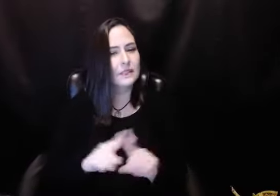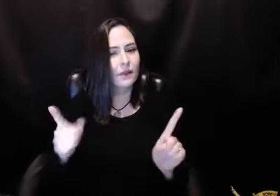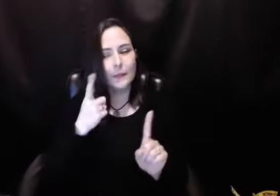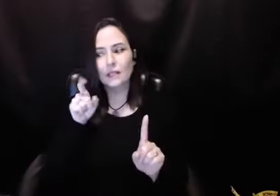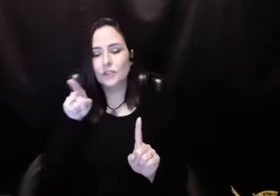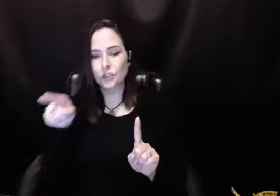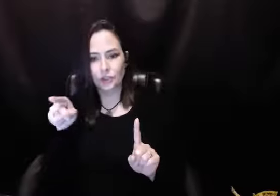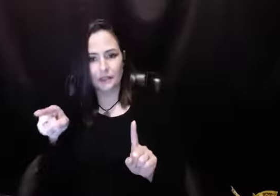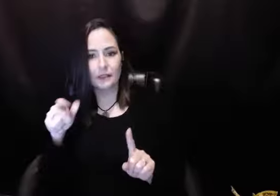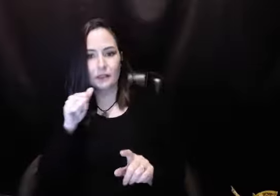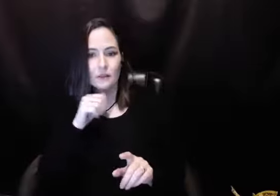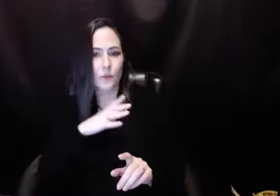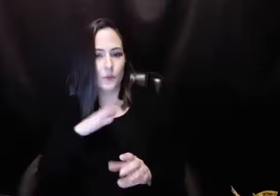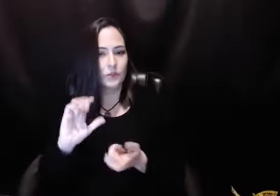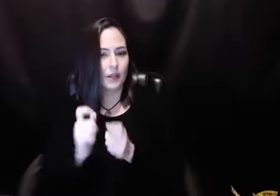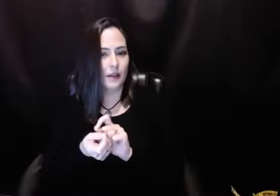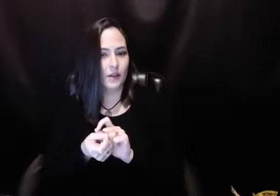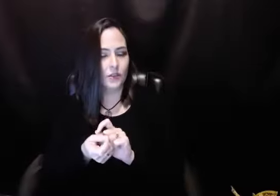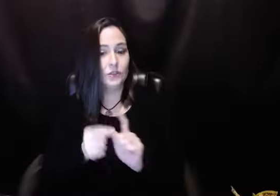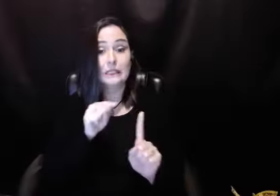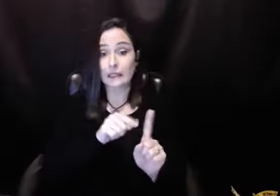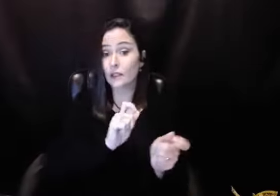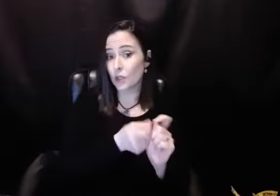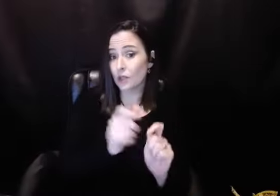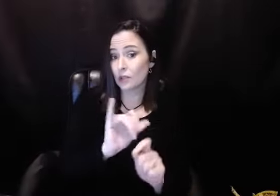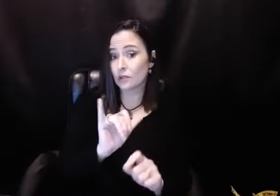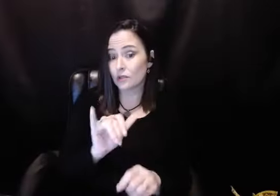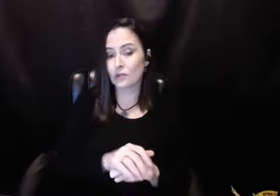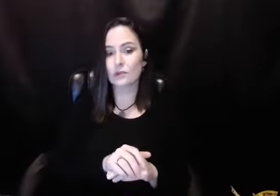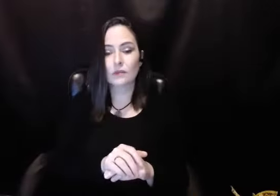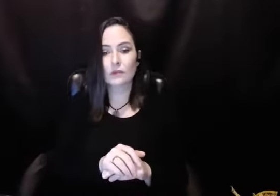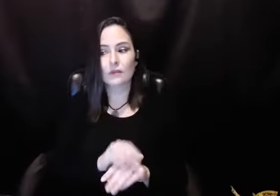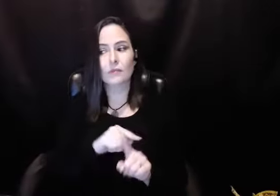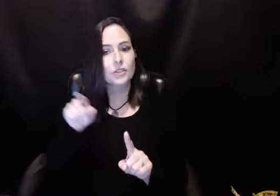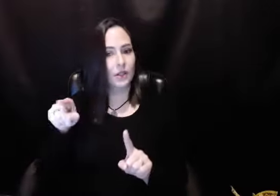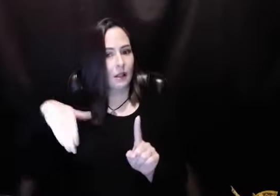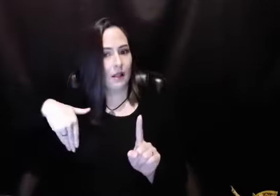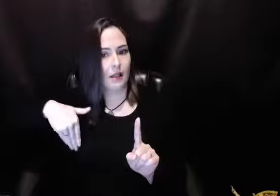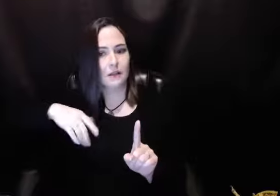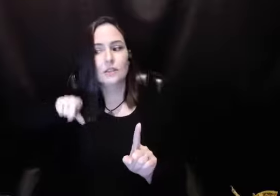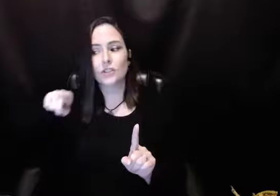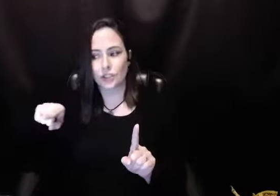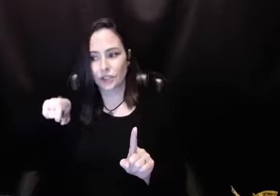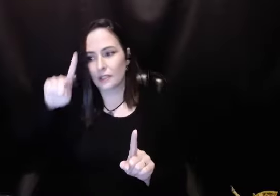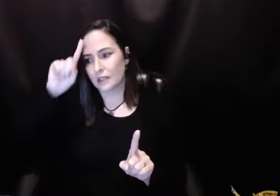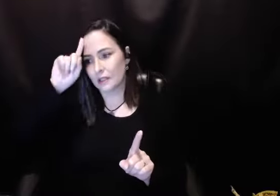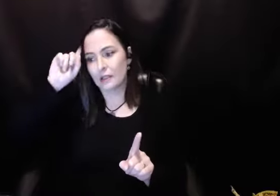And then when they got back together again, it was different because she had changed. He had changed,